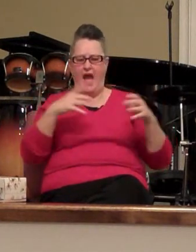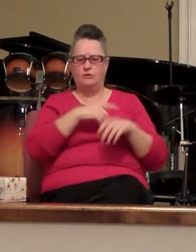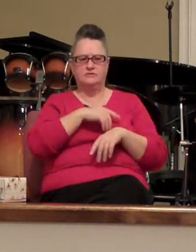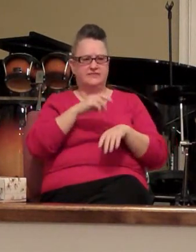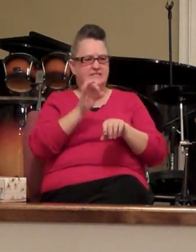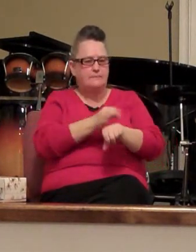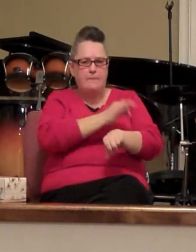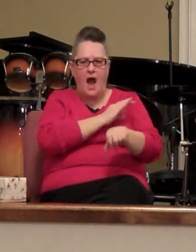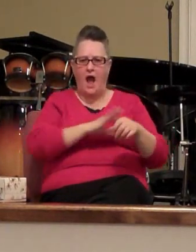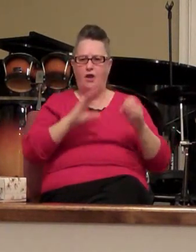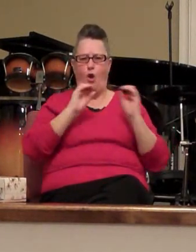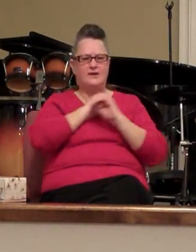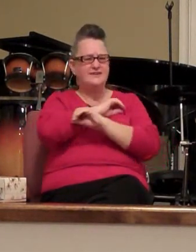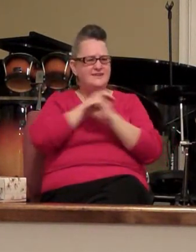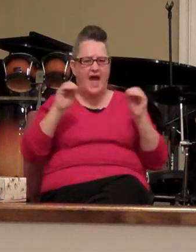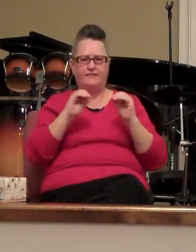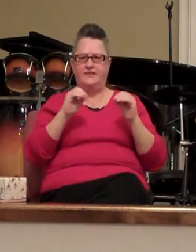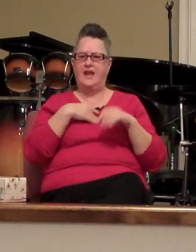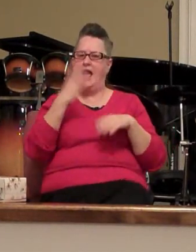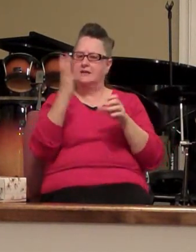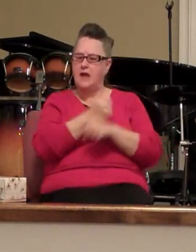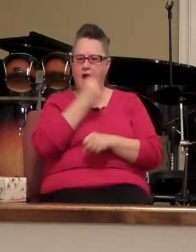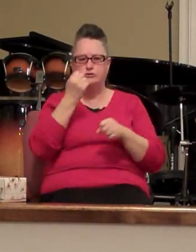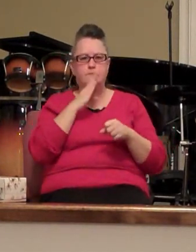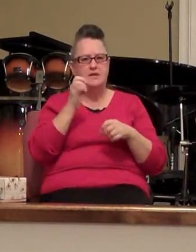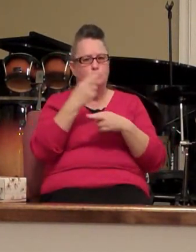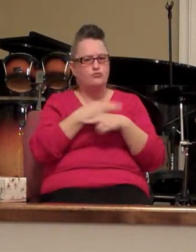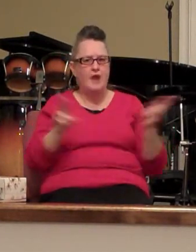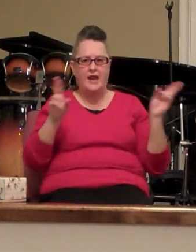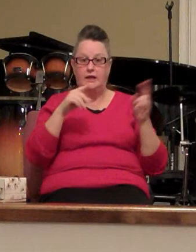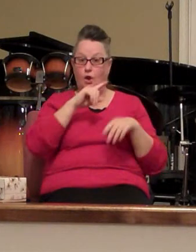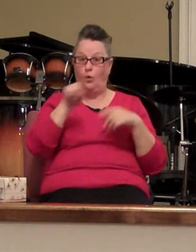and blemish. And I've got to be ready when He calls us home.